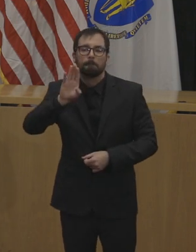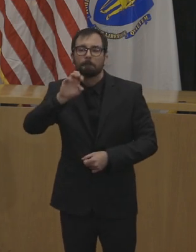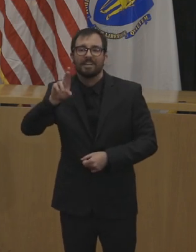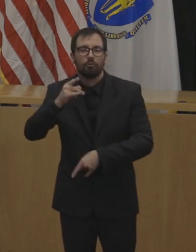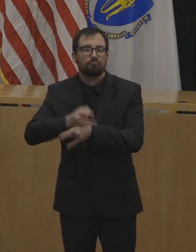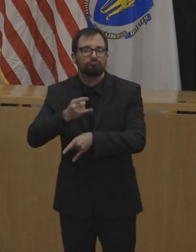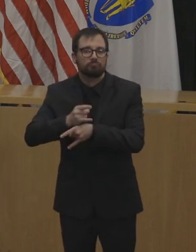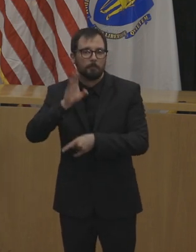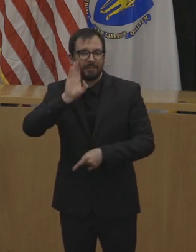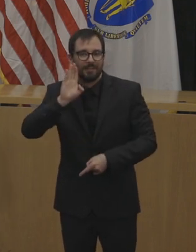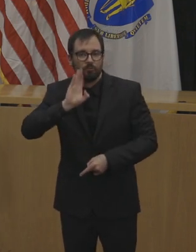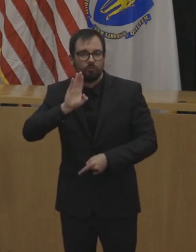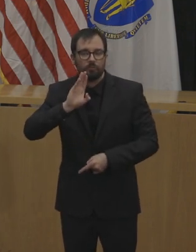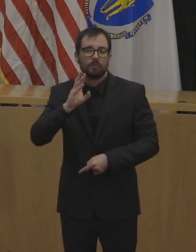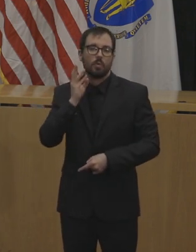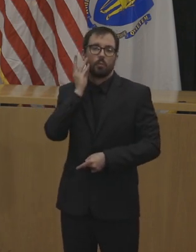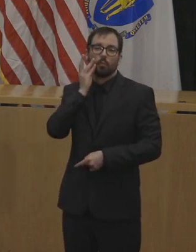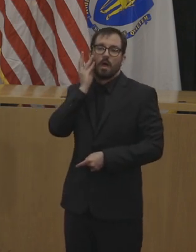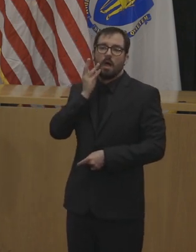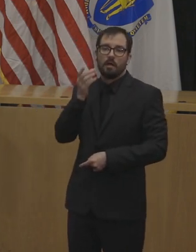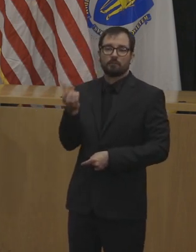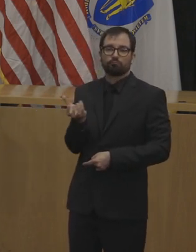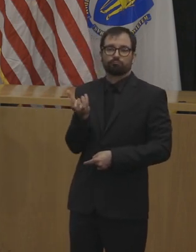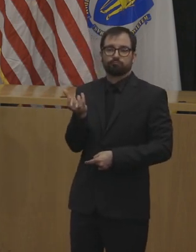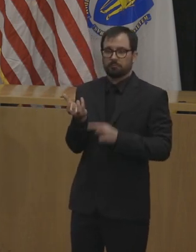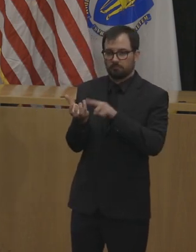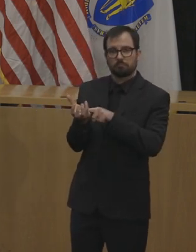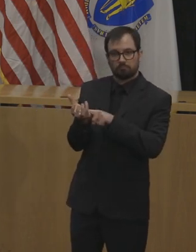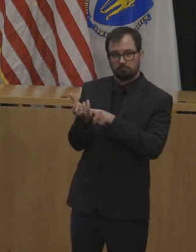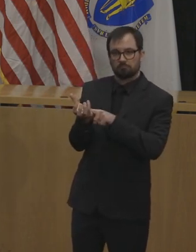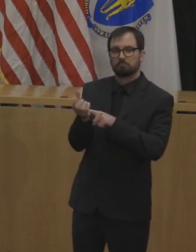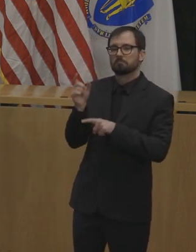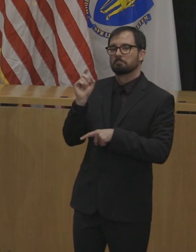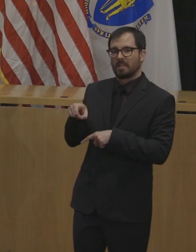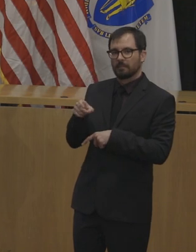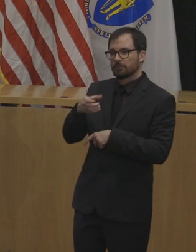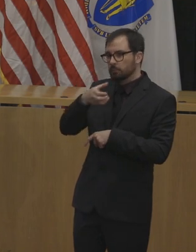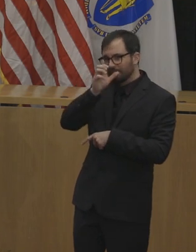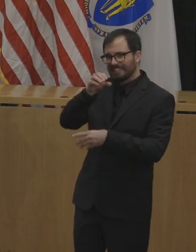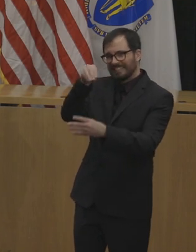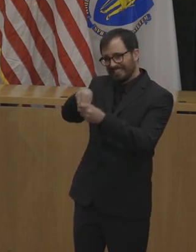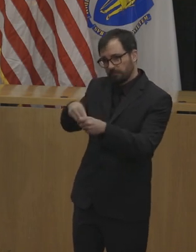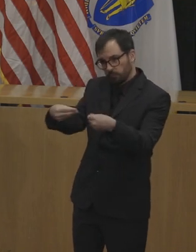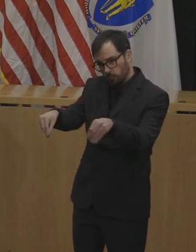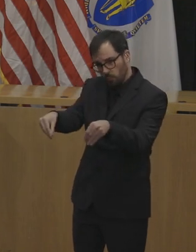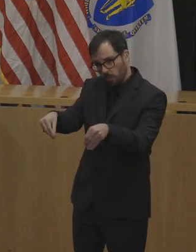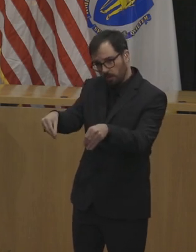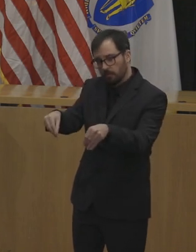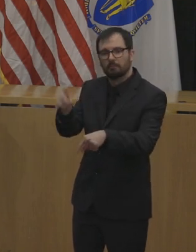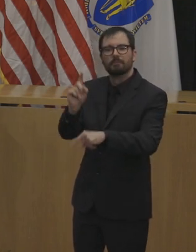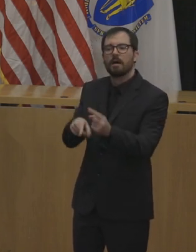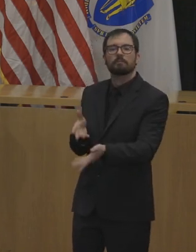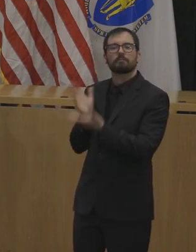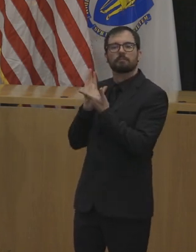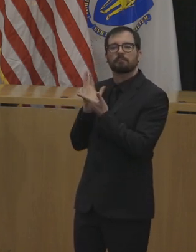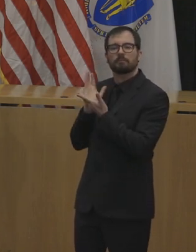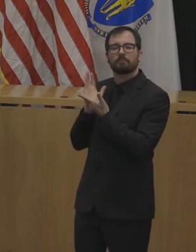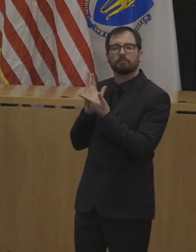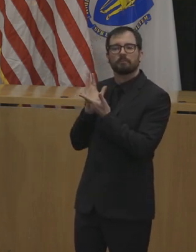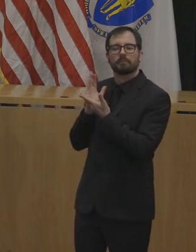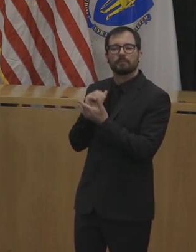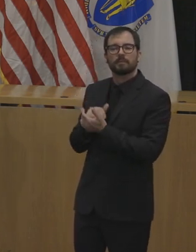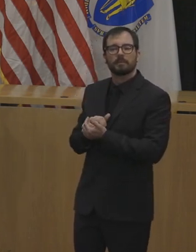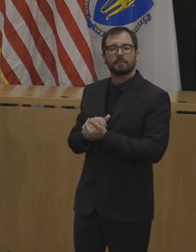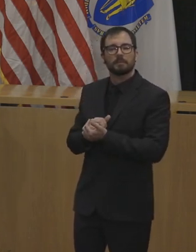since they won't be able to do on-consumption premises delivery to be able to add that beer or wine in a sealed